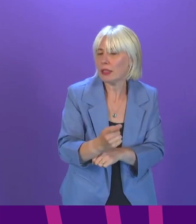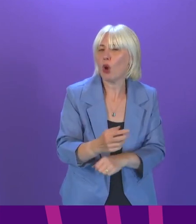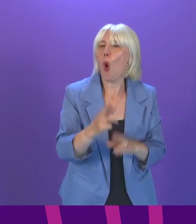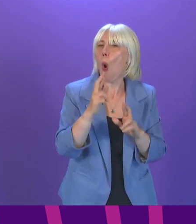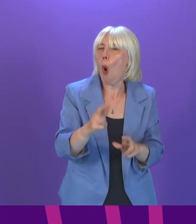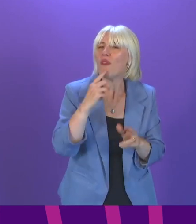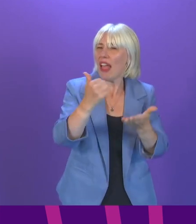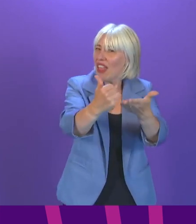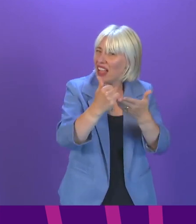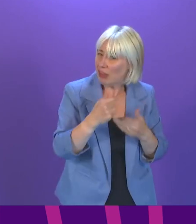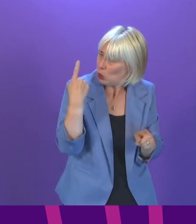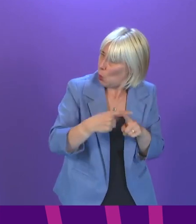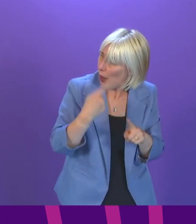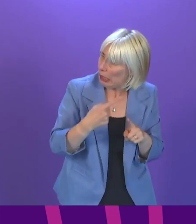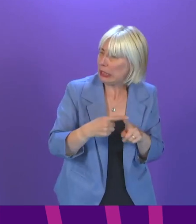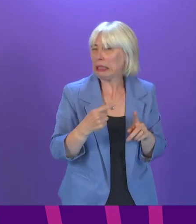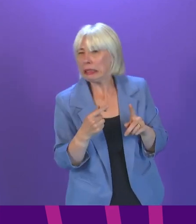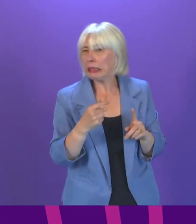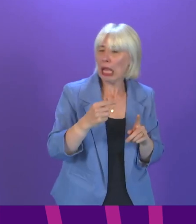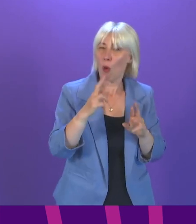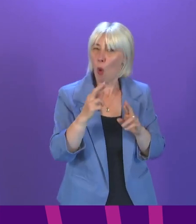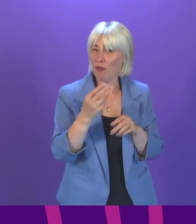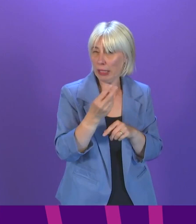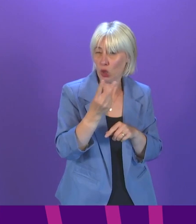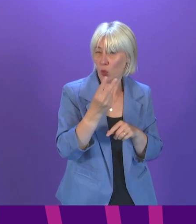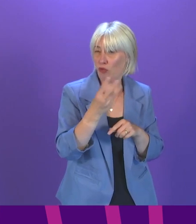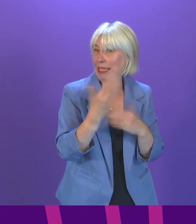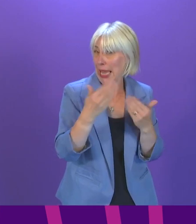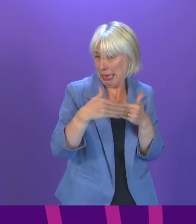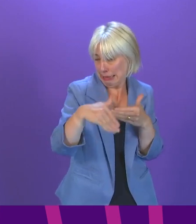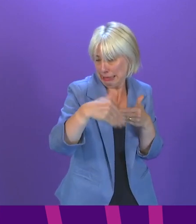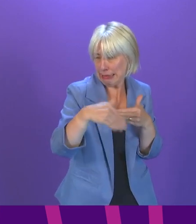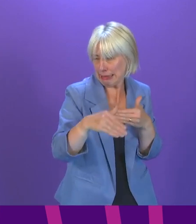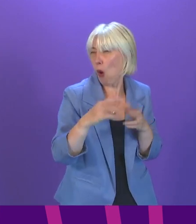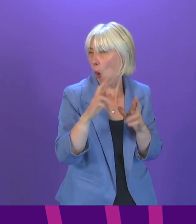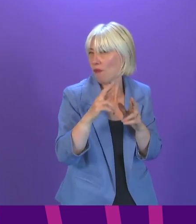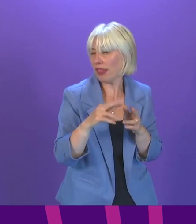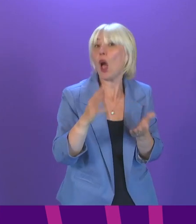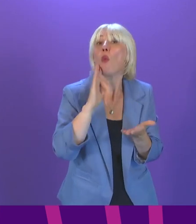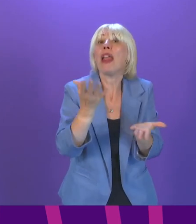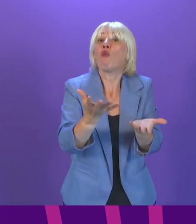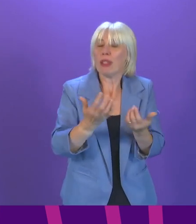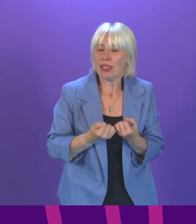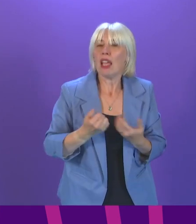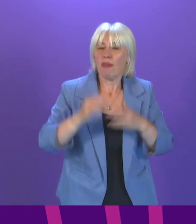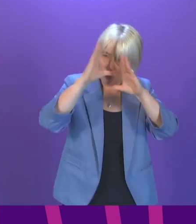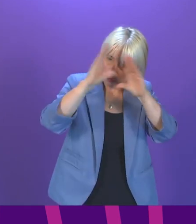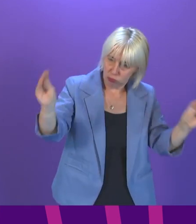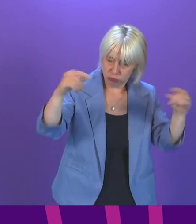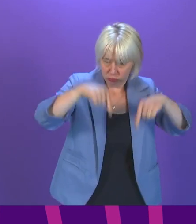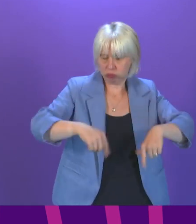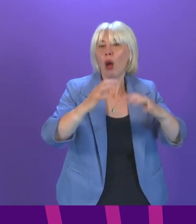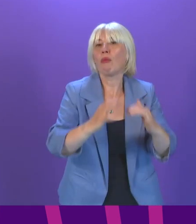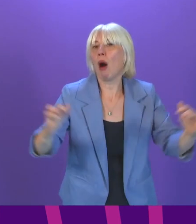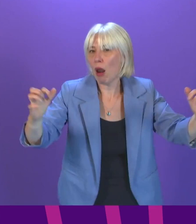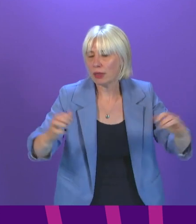receive that advice quickly. I am hoping we will receive that advice in a matter of days, and as soon as we do, Parliament will be informed. John Mason, to be followed